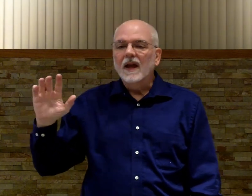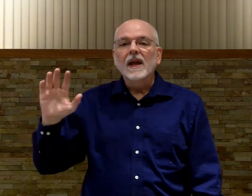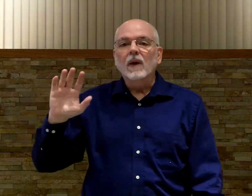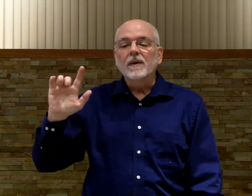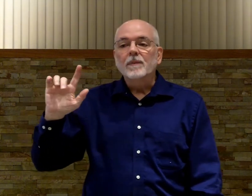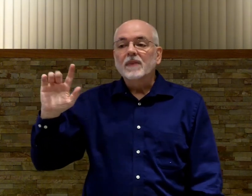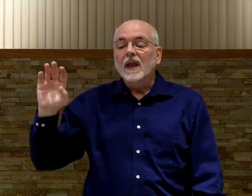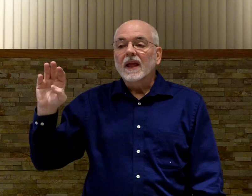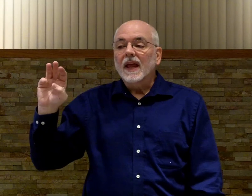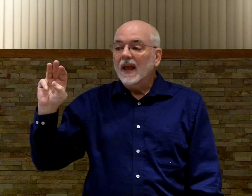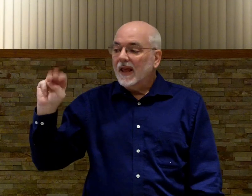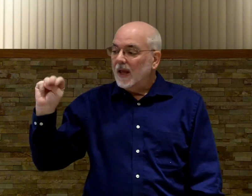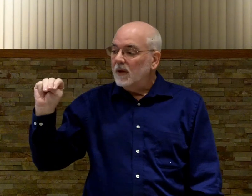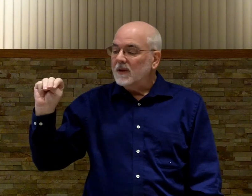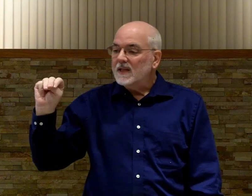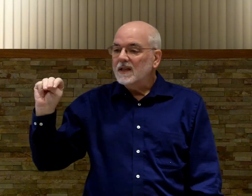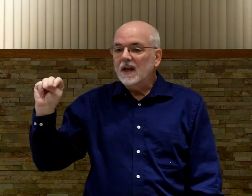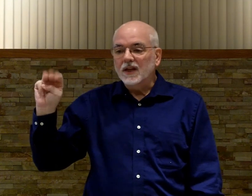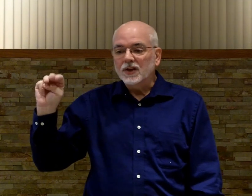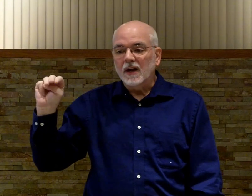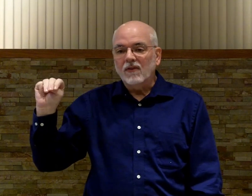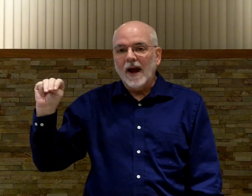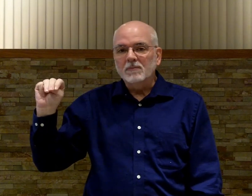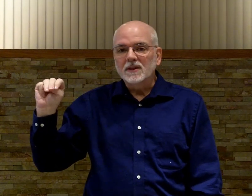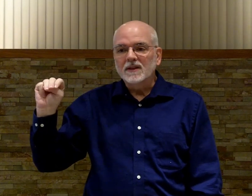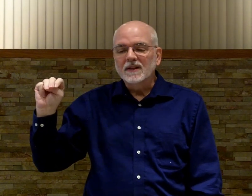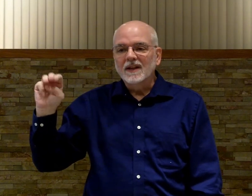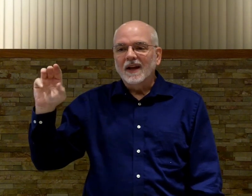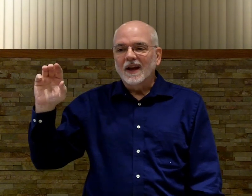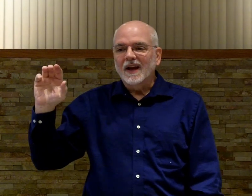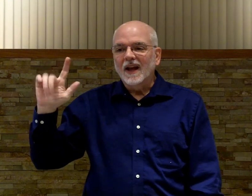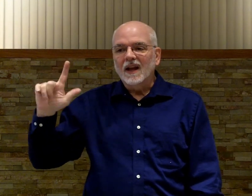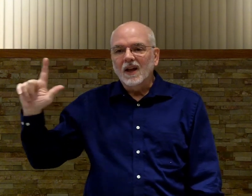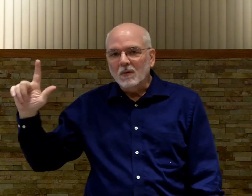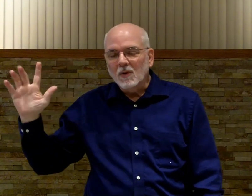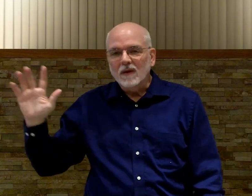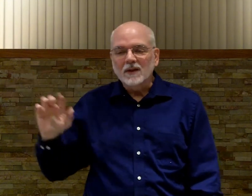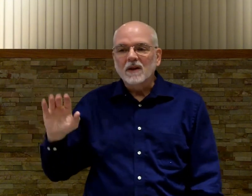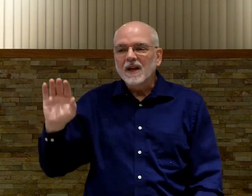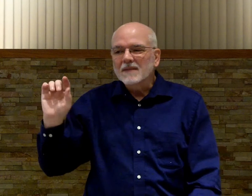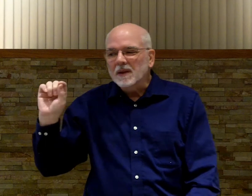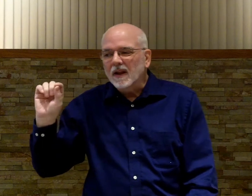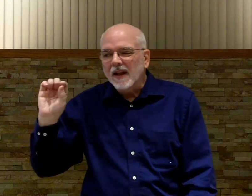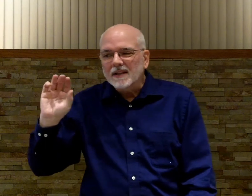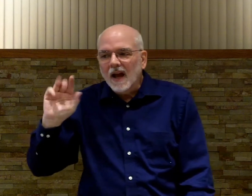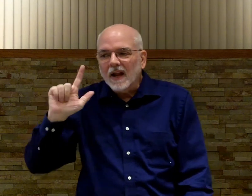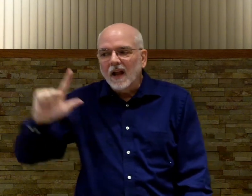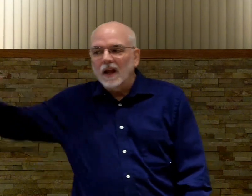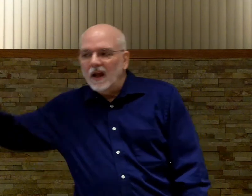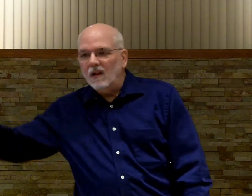Anyway, M-M is easy because it just kind of flaps. L-L would be one. But it's not L-L.